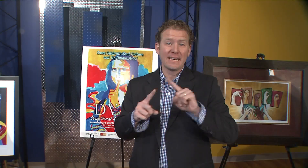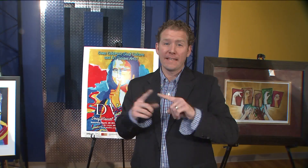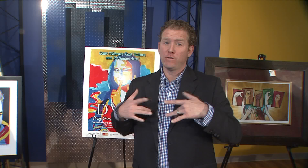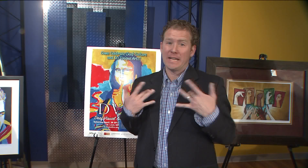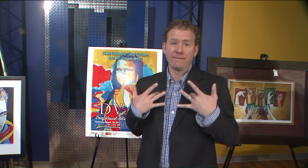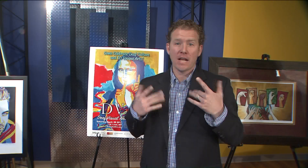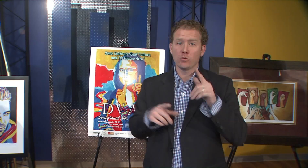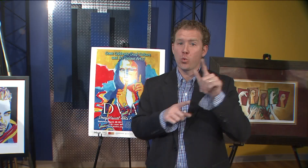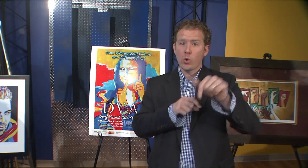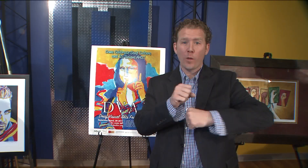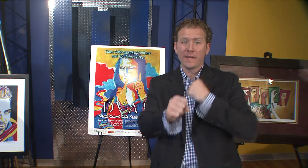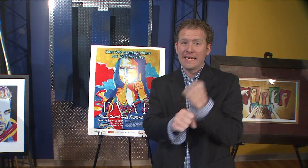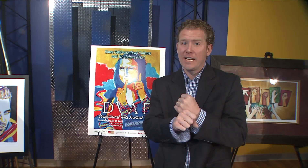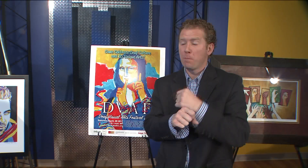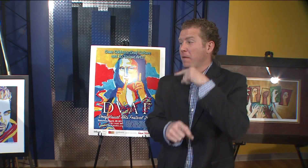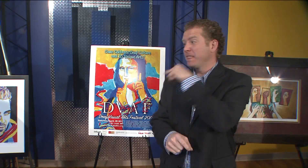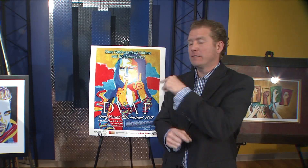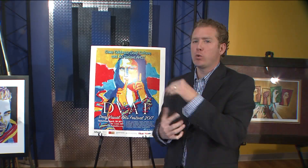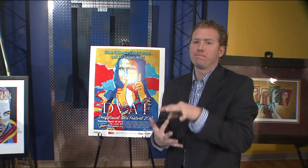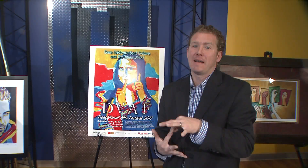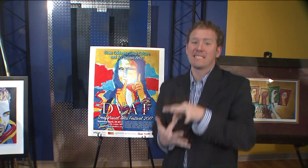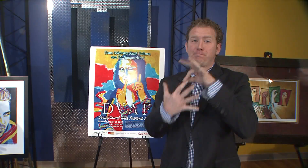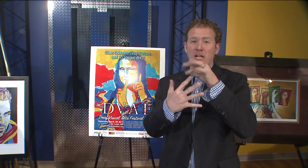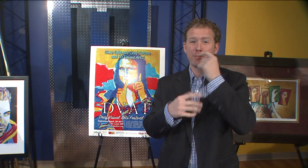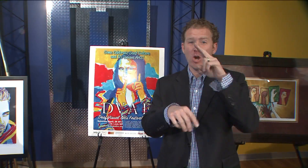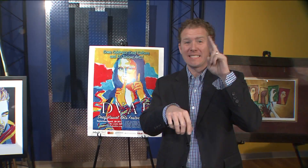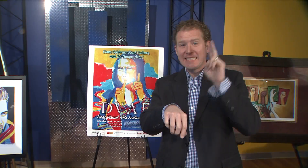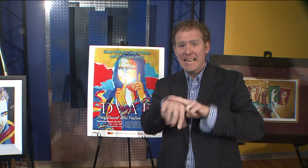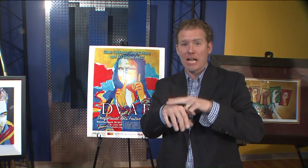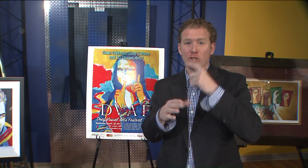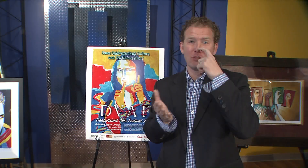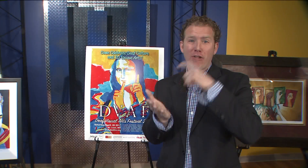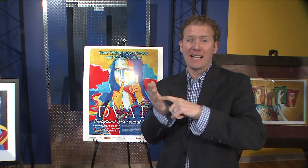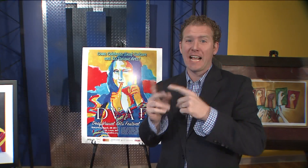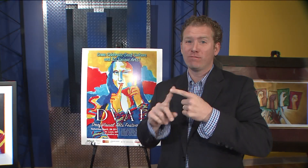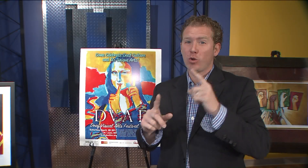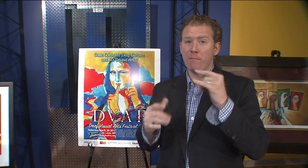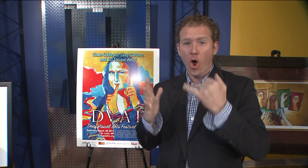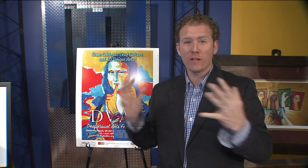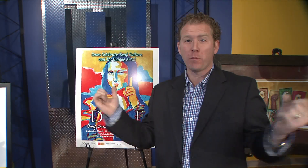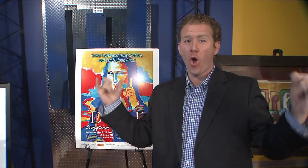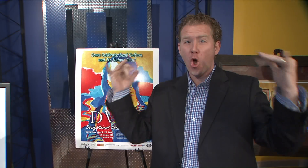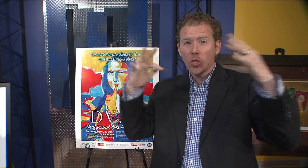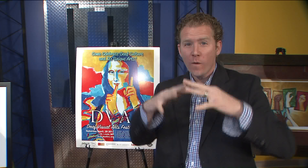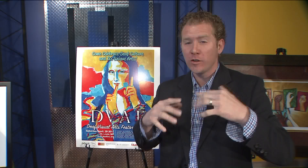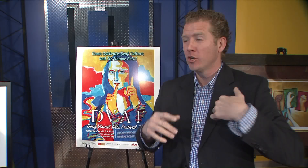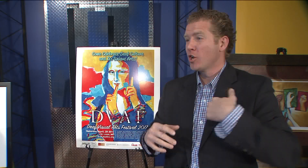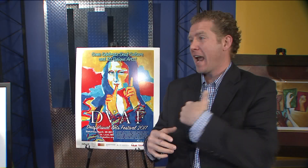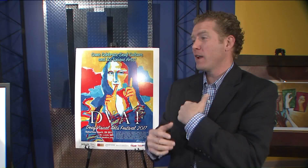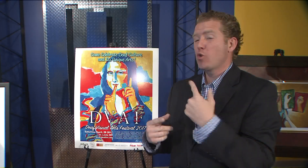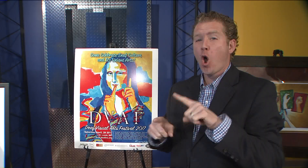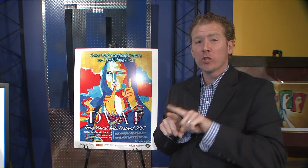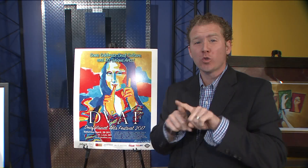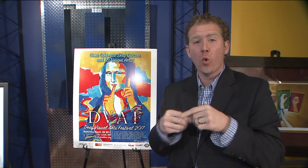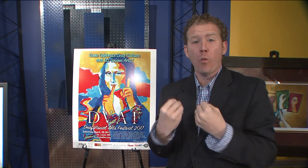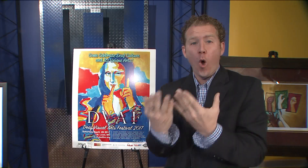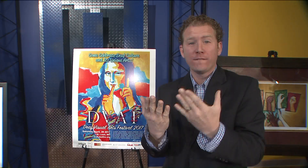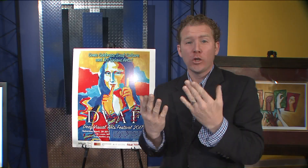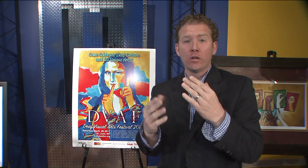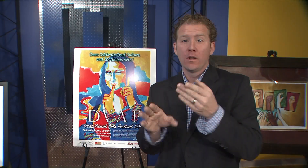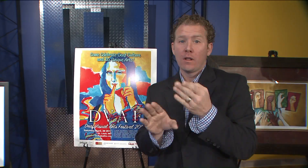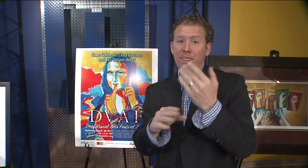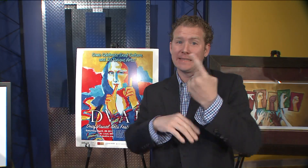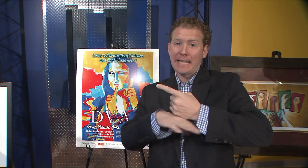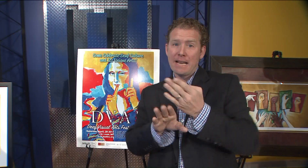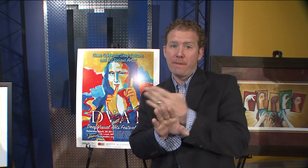Well, have many, many different events throughout the year. But this one is special because it's nationally recognized. So, artists from all over